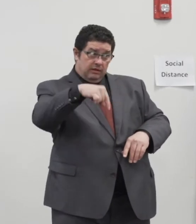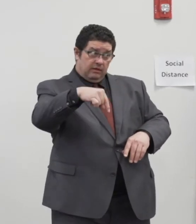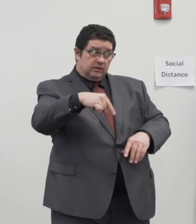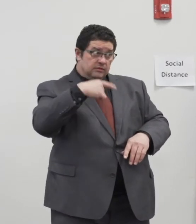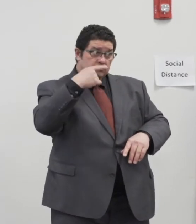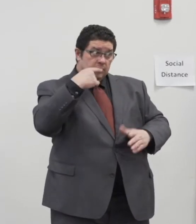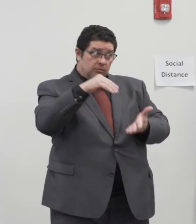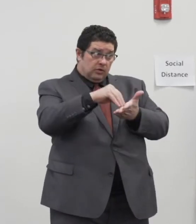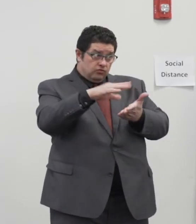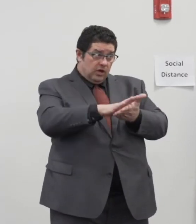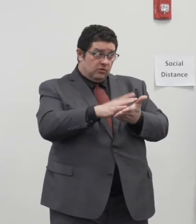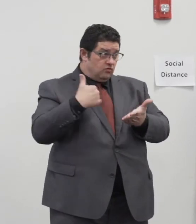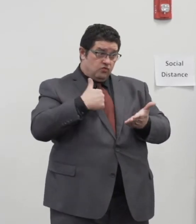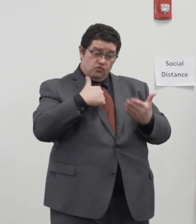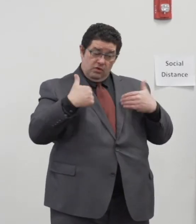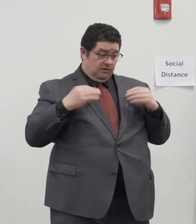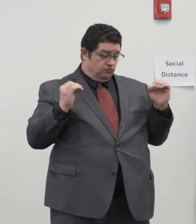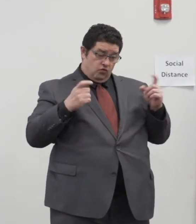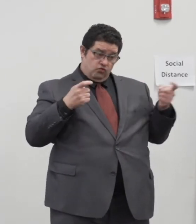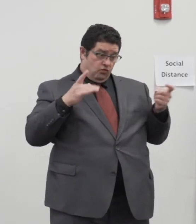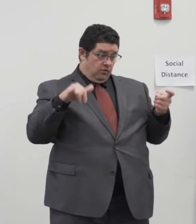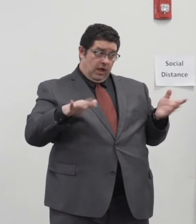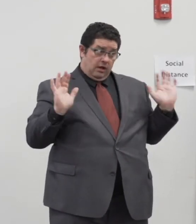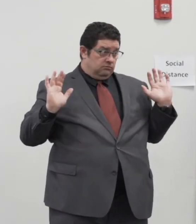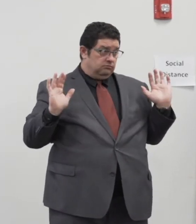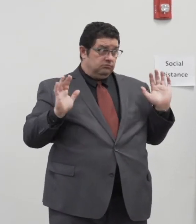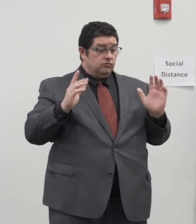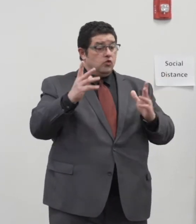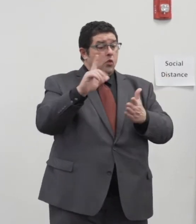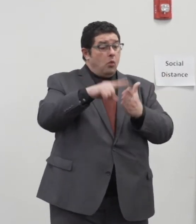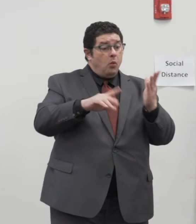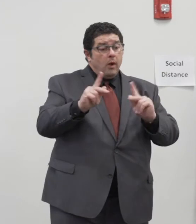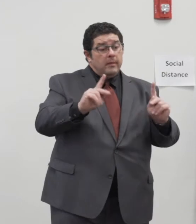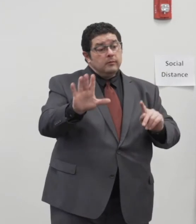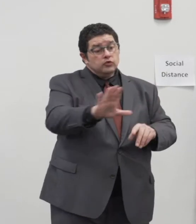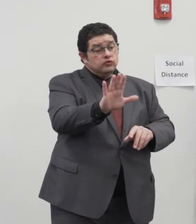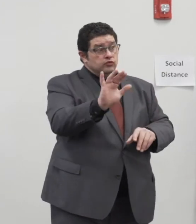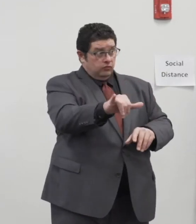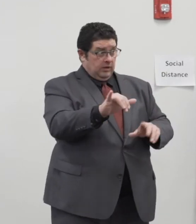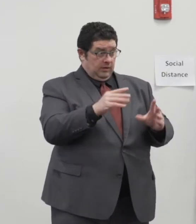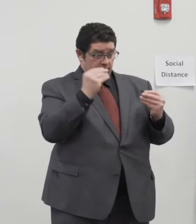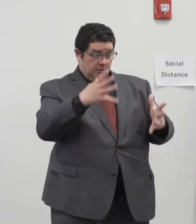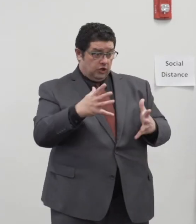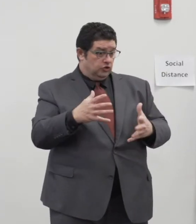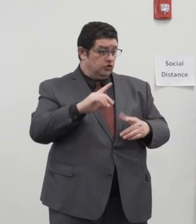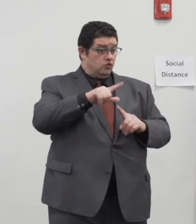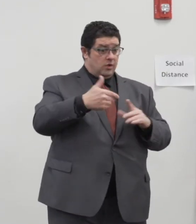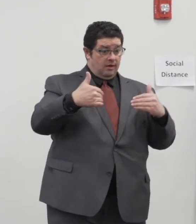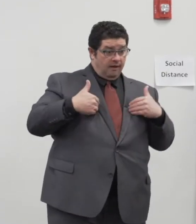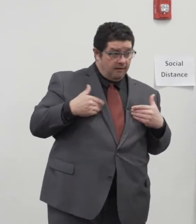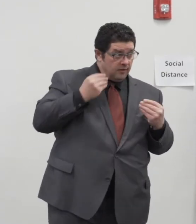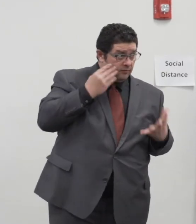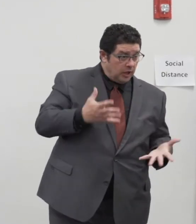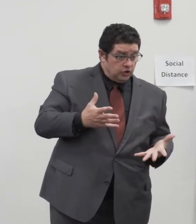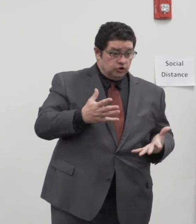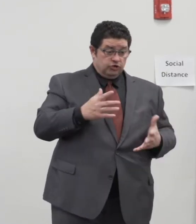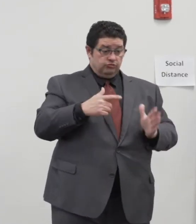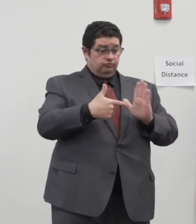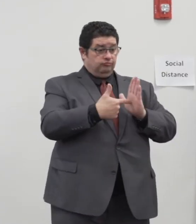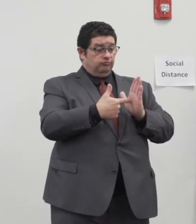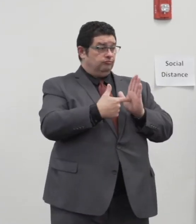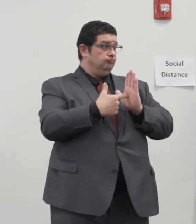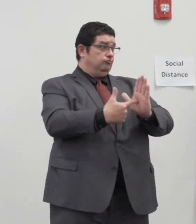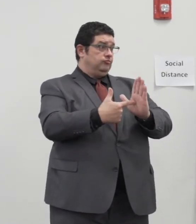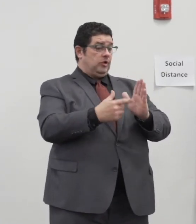and we have no control over that. What people do with that information when they have that reflects more